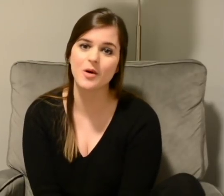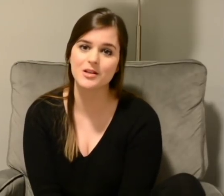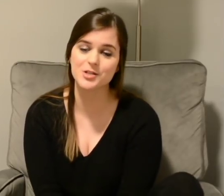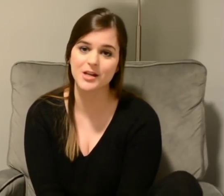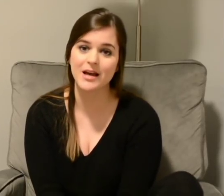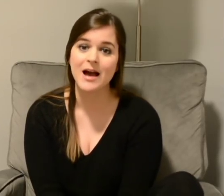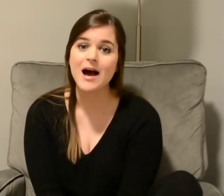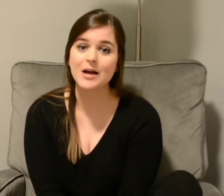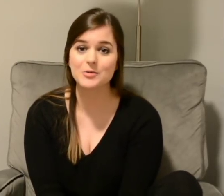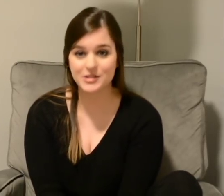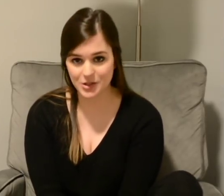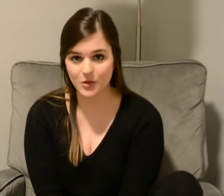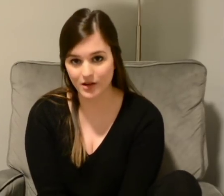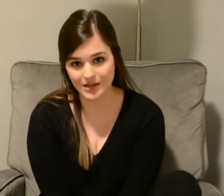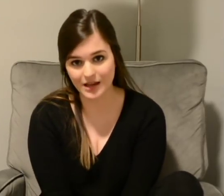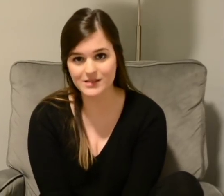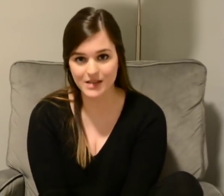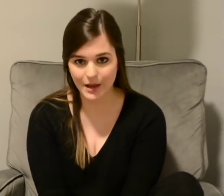watching. I will see you all next time.